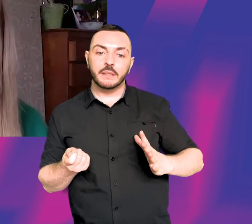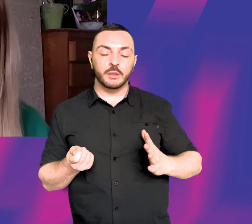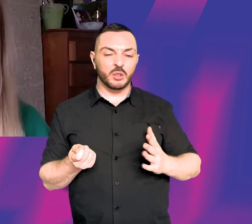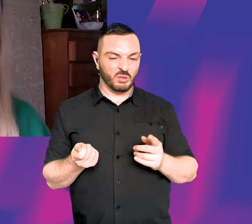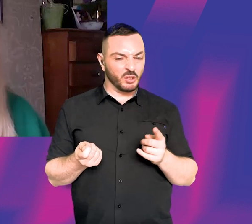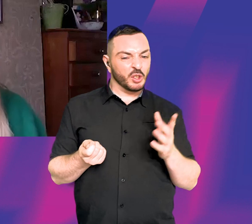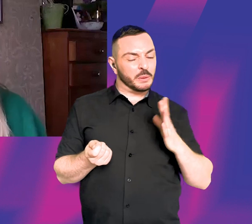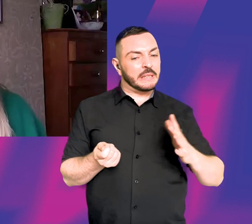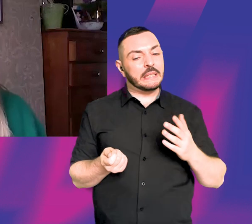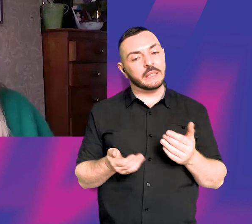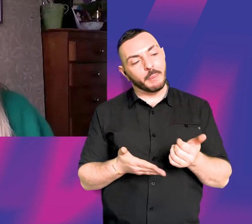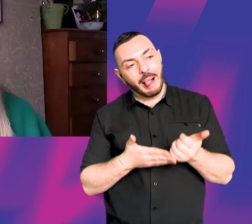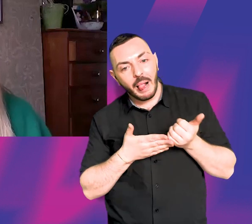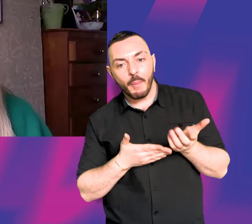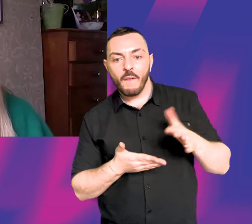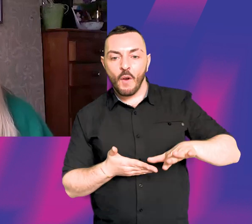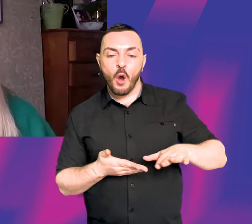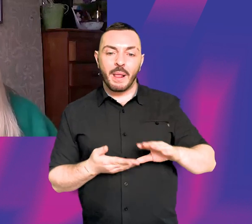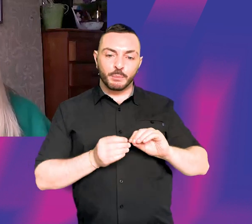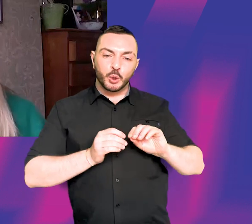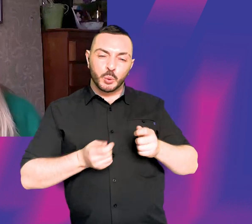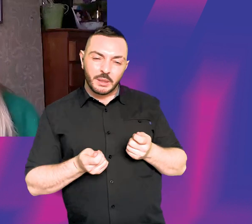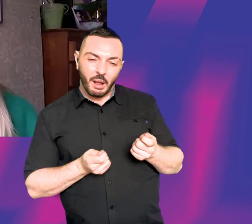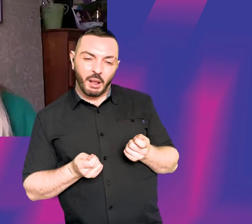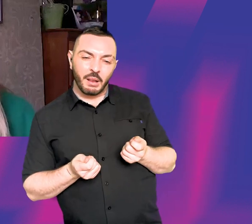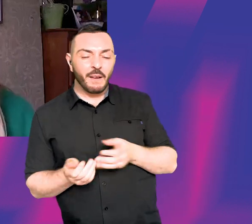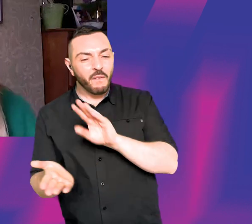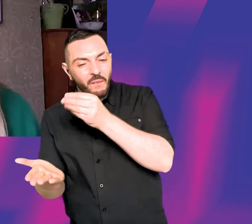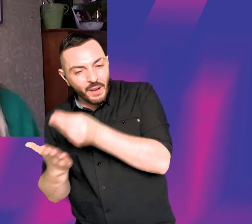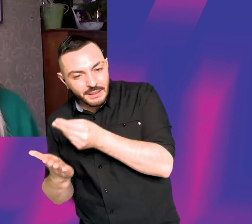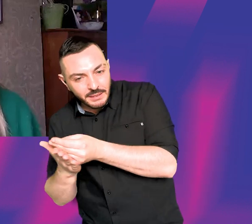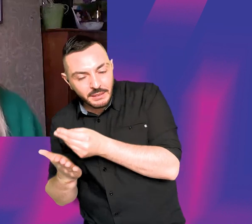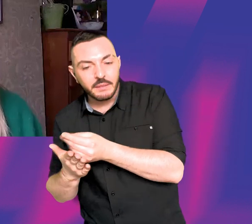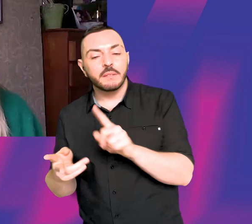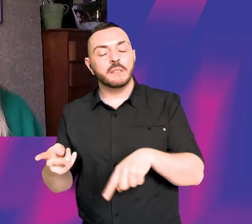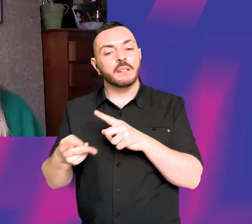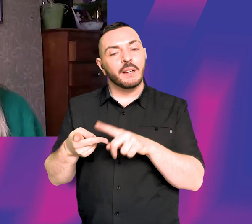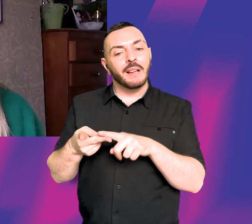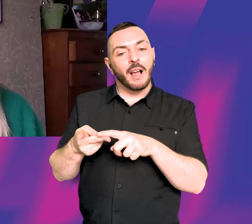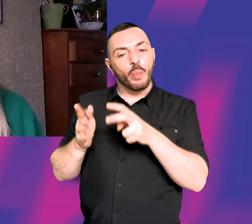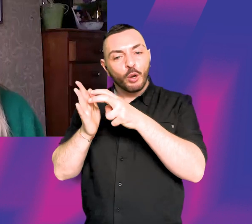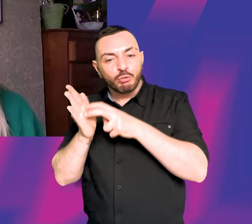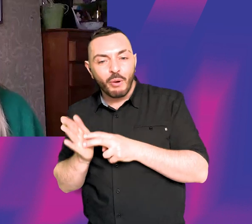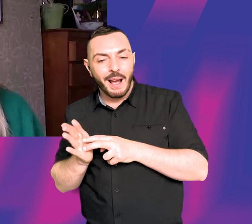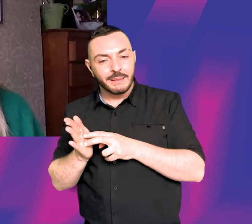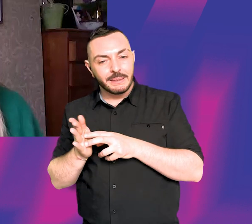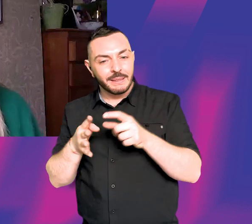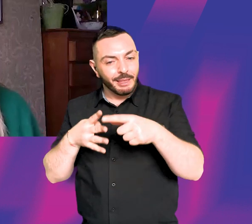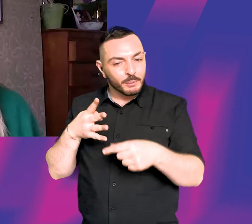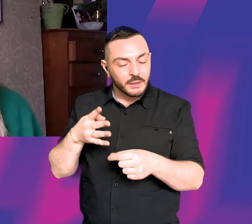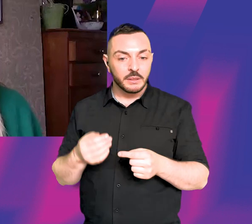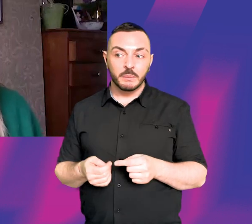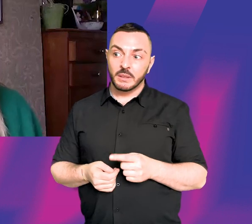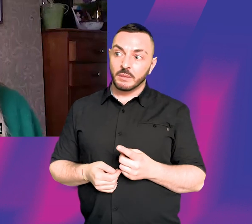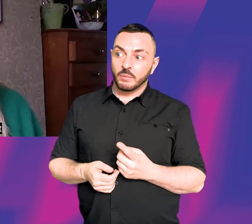without, without anyone to sort of help you with that kind of side of things, financing and contracts and things like that is hard. But, you know, given that